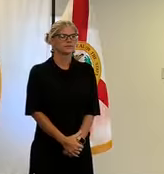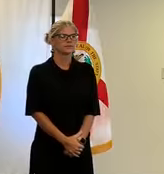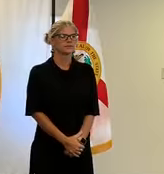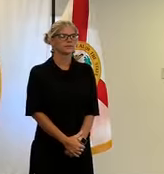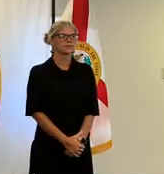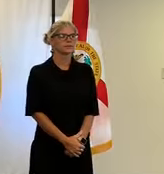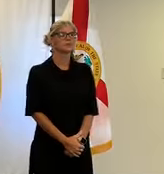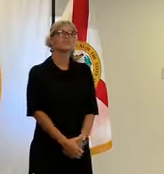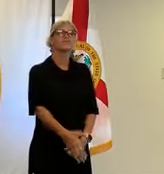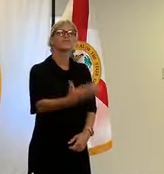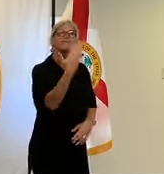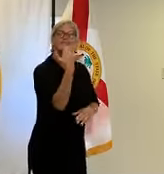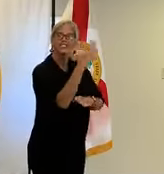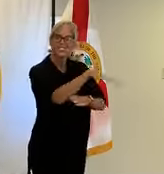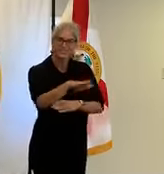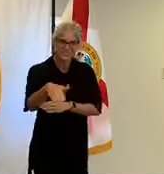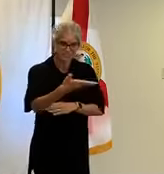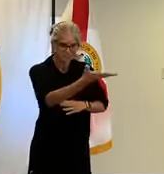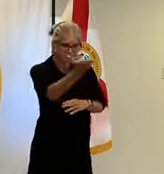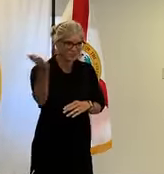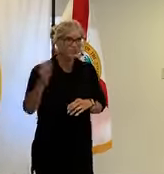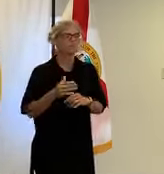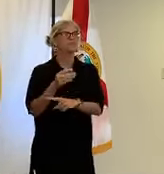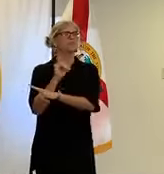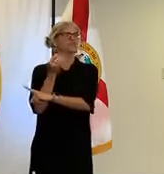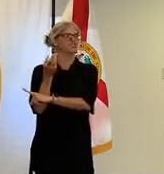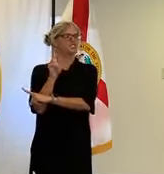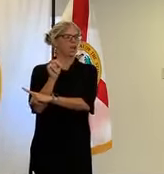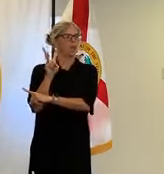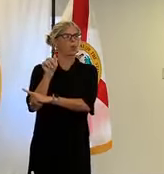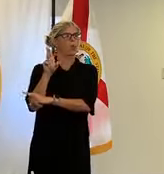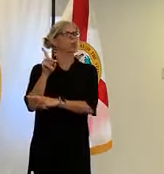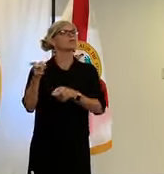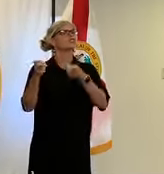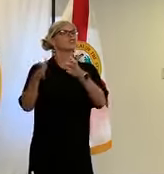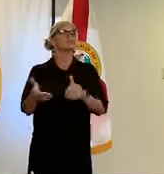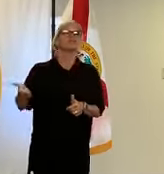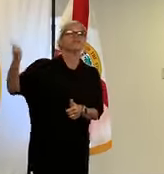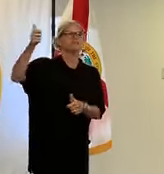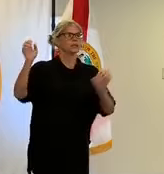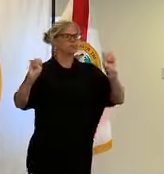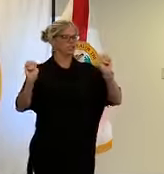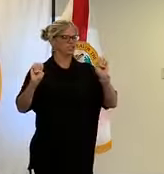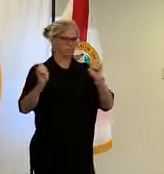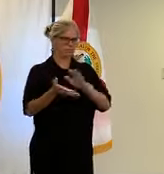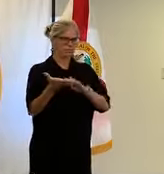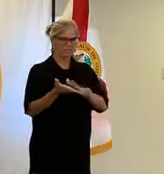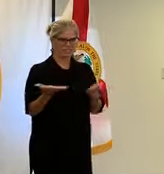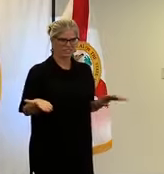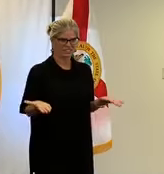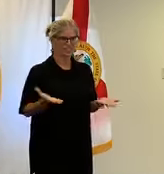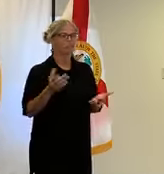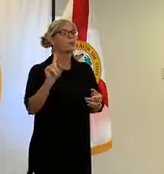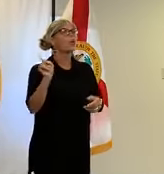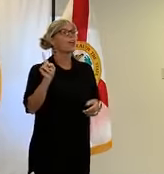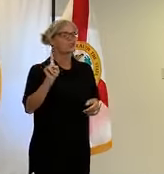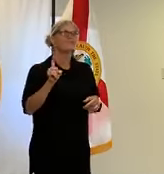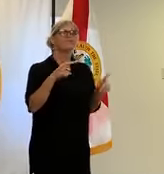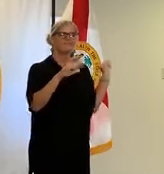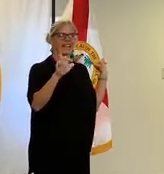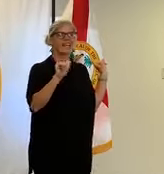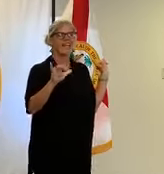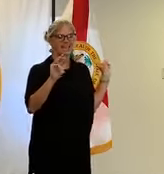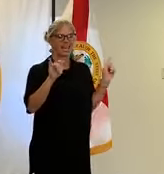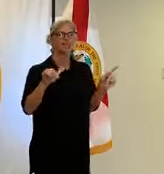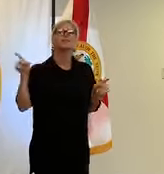Good afternoon everybody. John Ward, Director of Emergency Management here at the Emergency Operations Center where Unified Command is for the COVID-19 event.